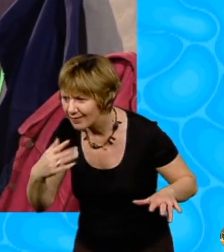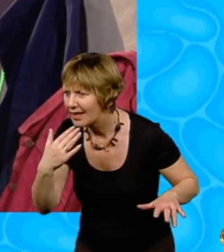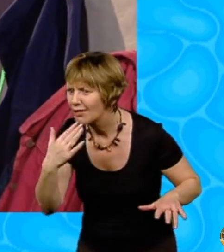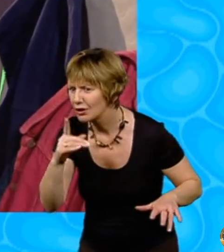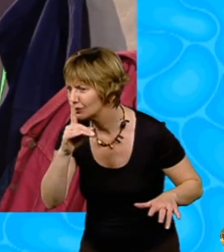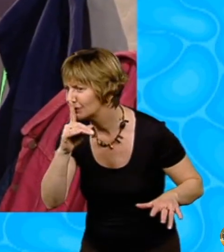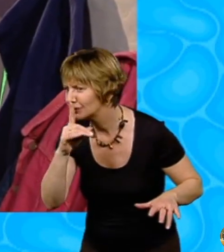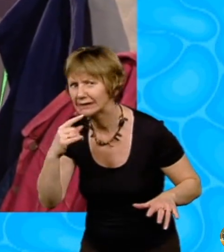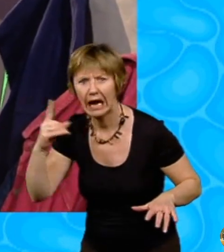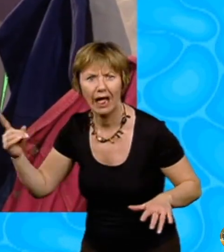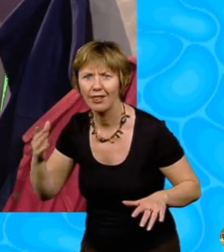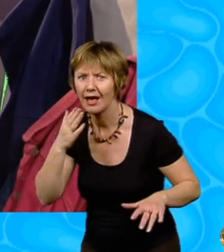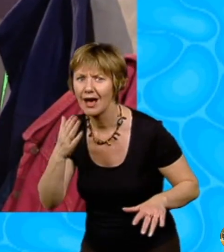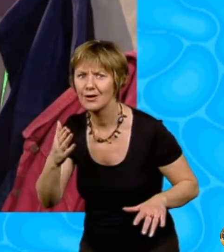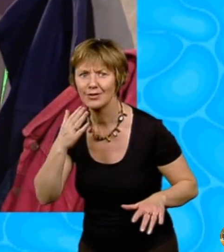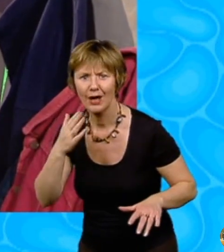Miss Porter began. And I really thought that...